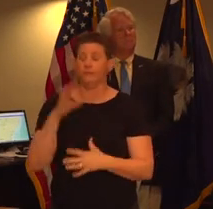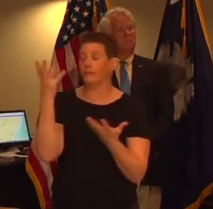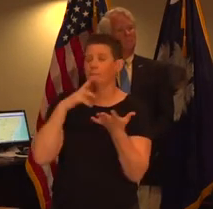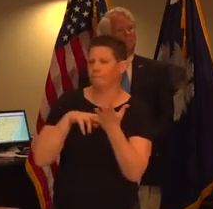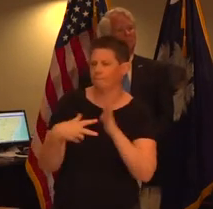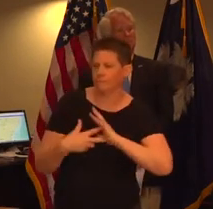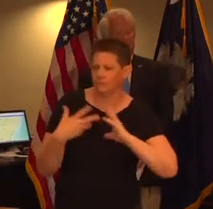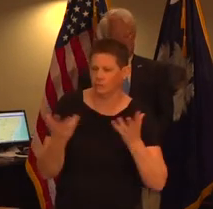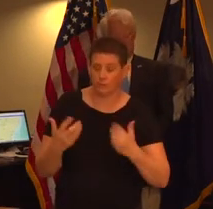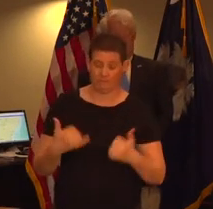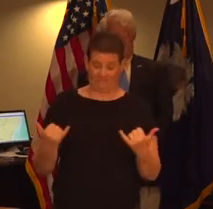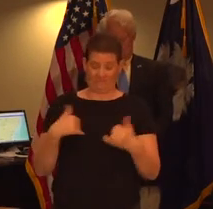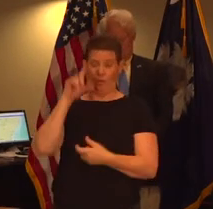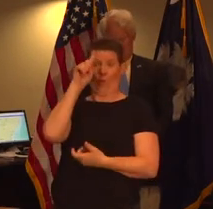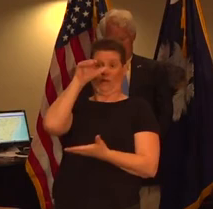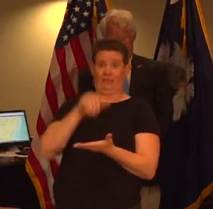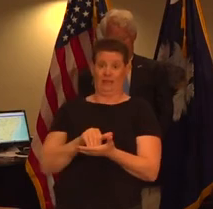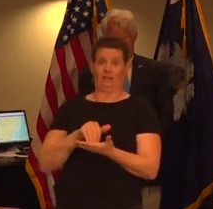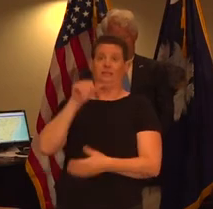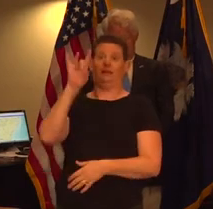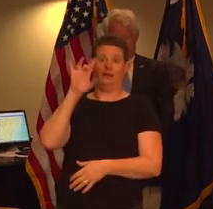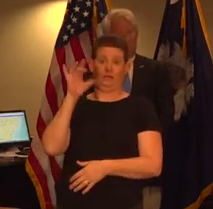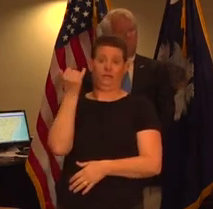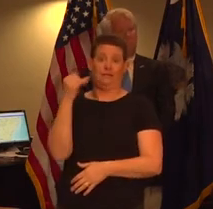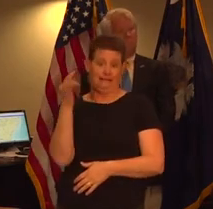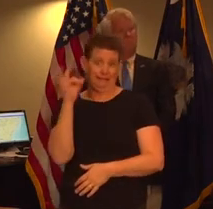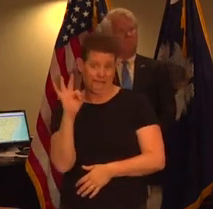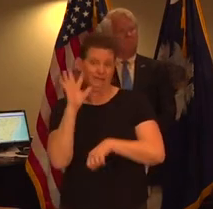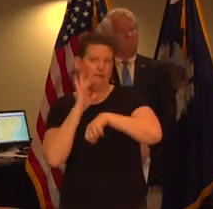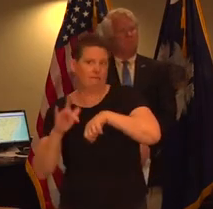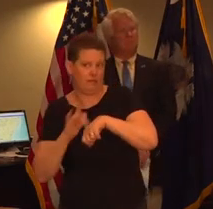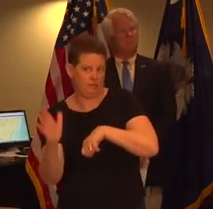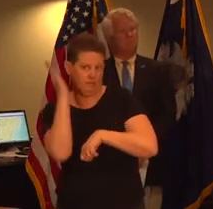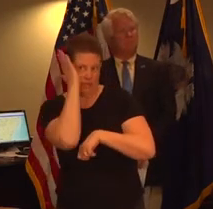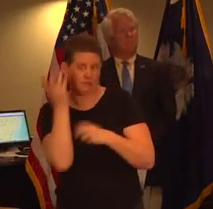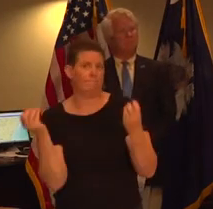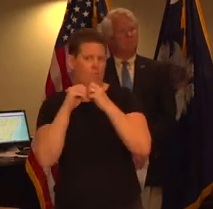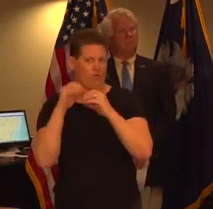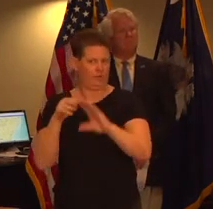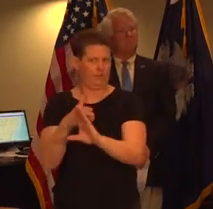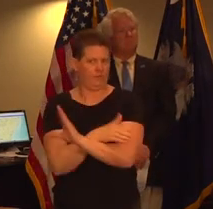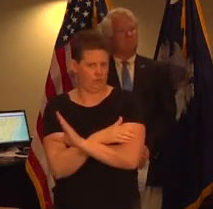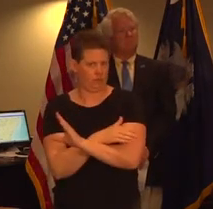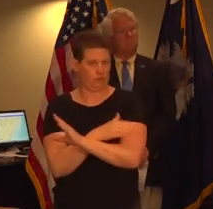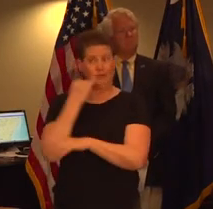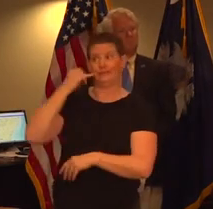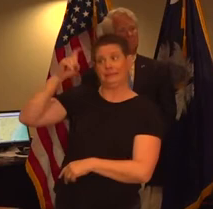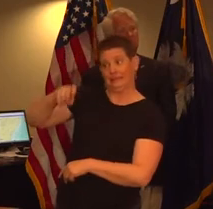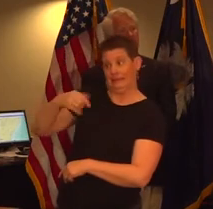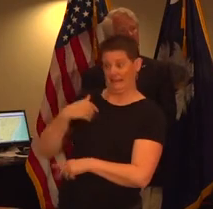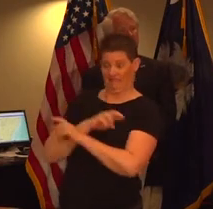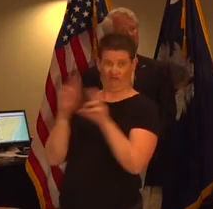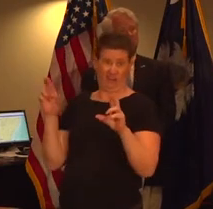means that there are 1819 more beds available to handle that than there were